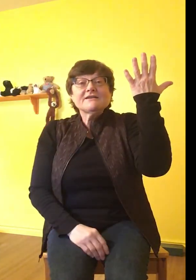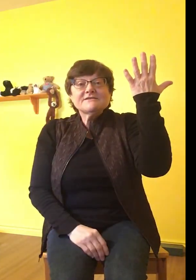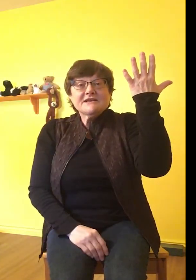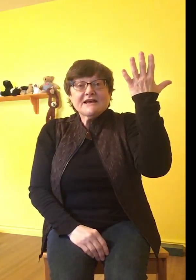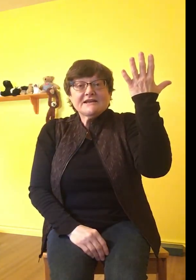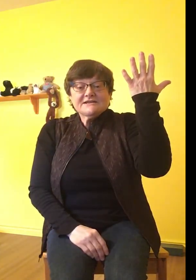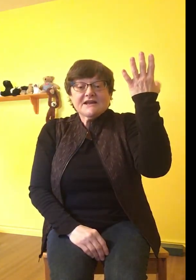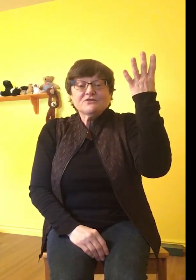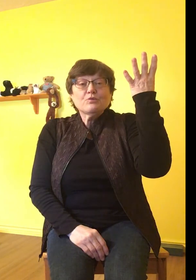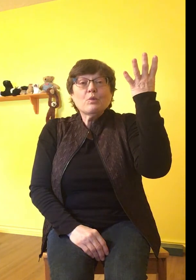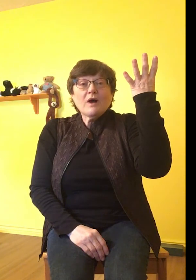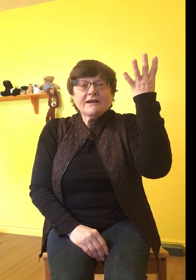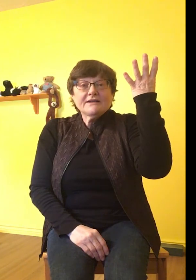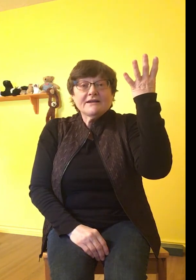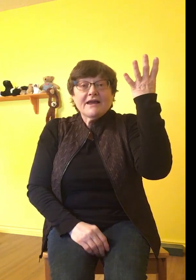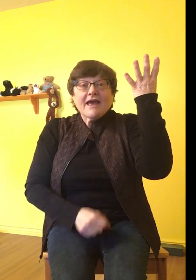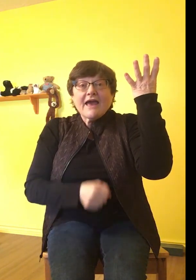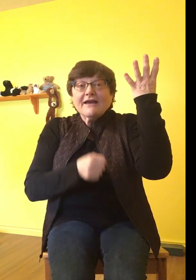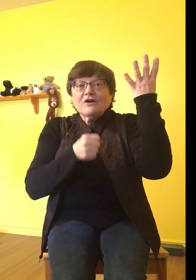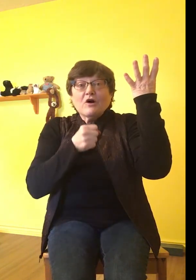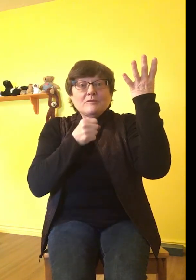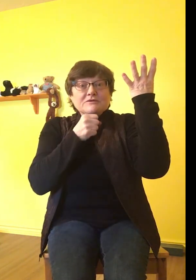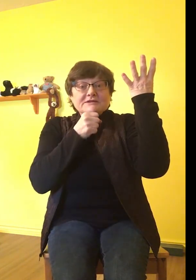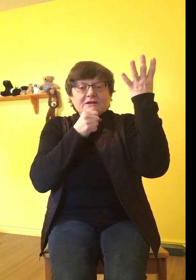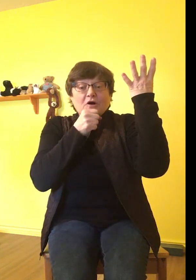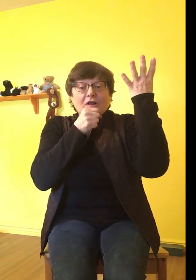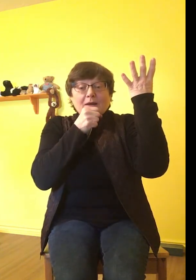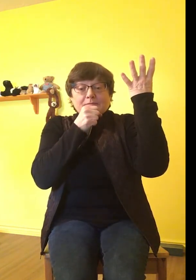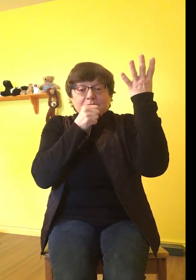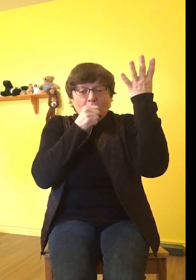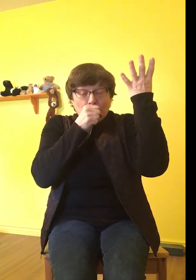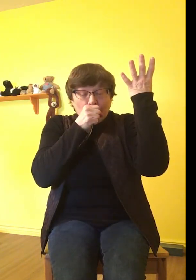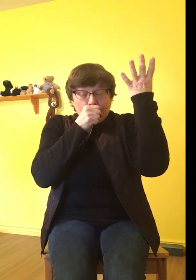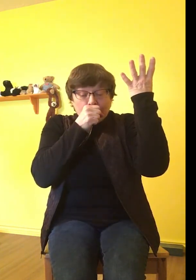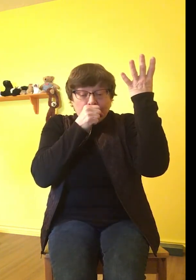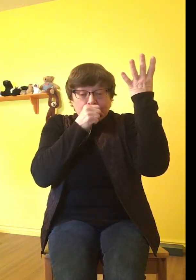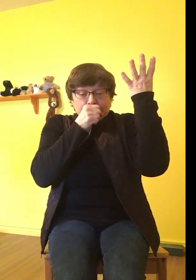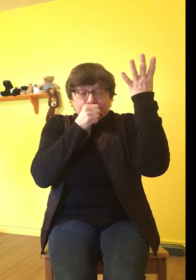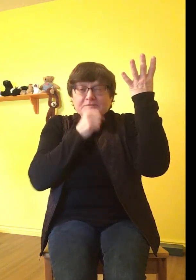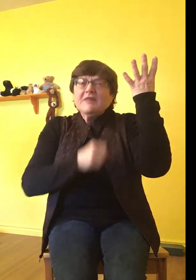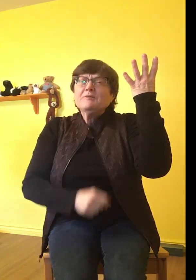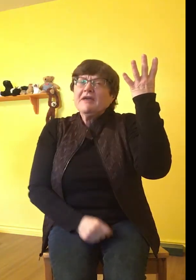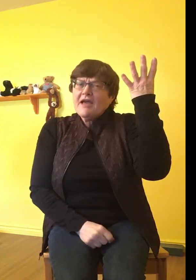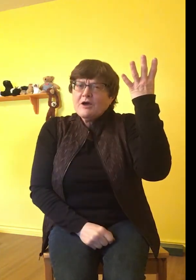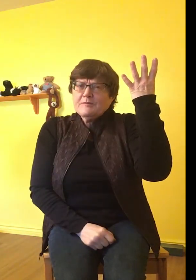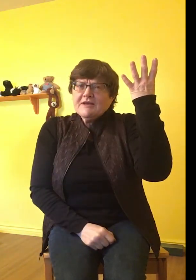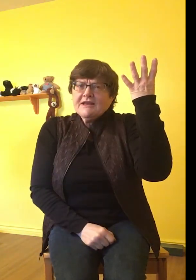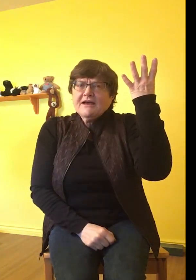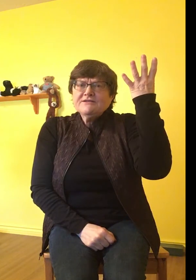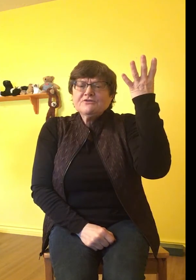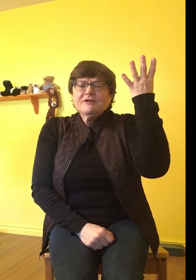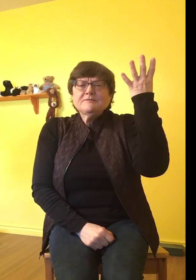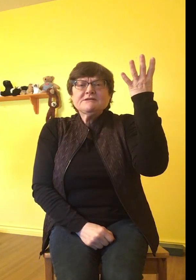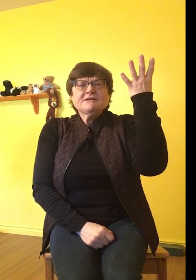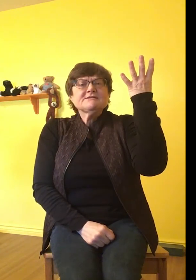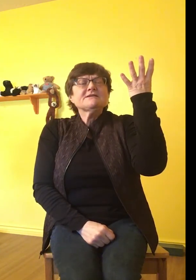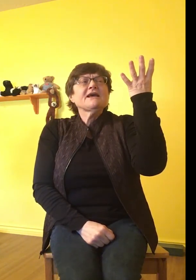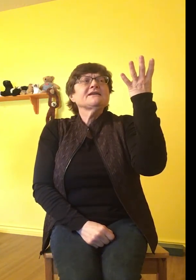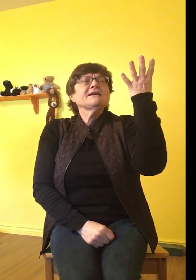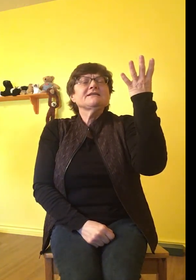if Teddy takes one and gobbles it all up. There'll be how many ice creams standing in